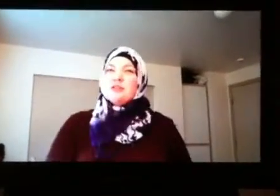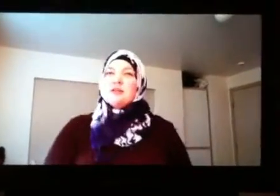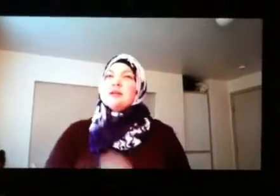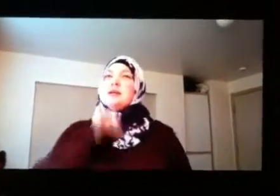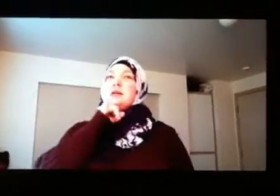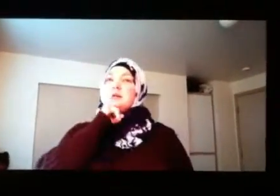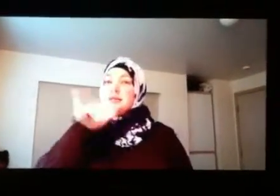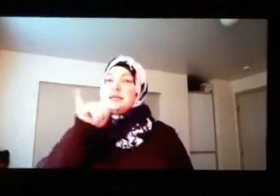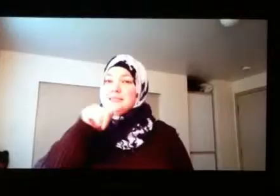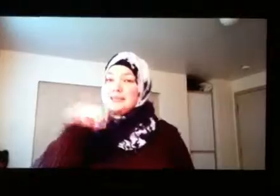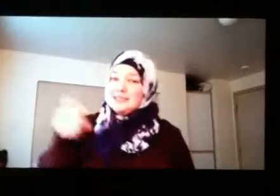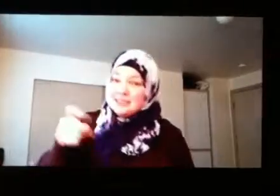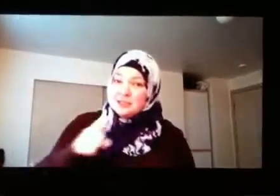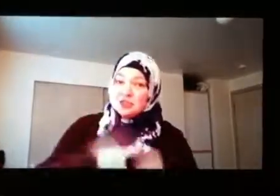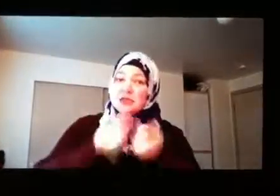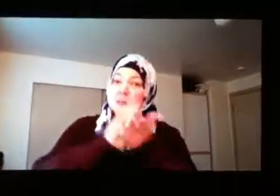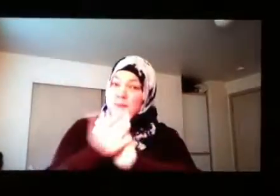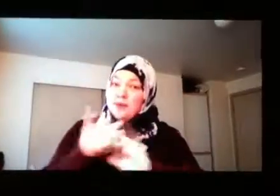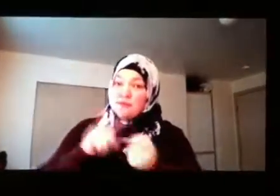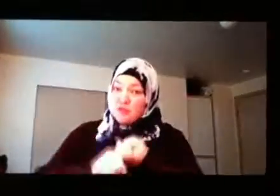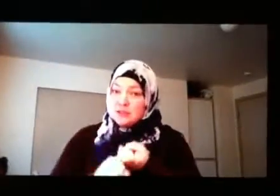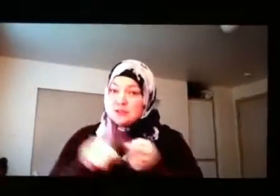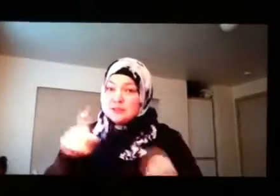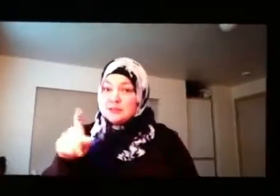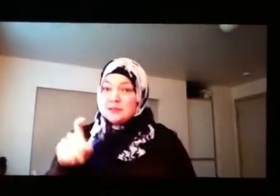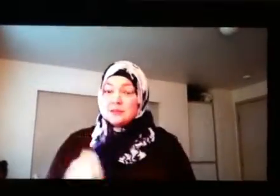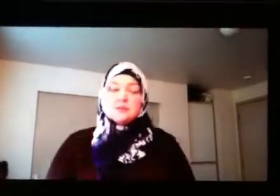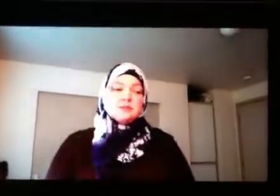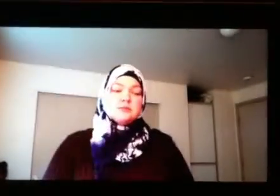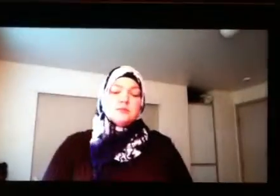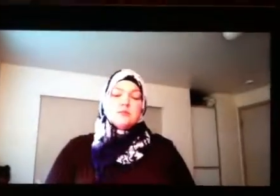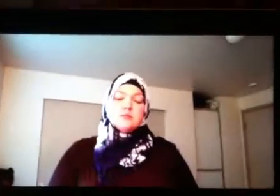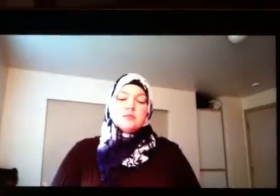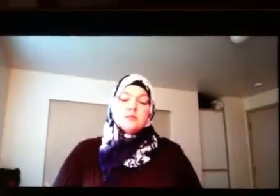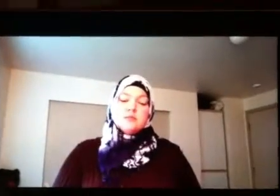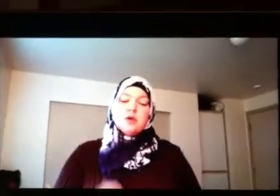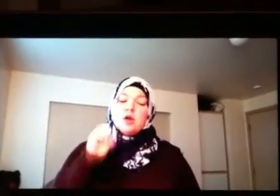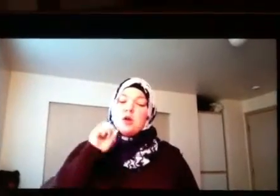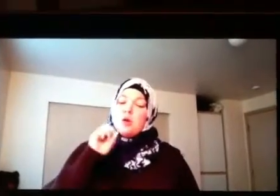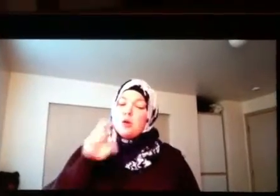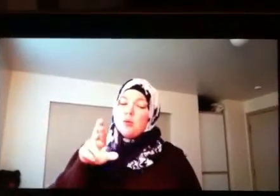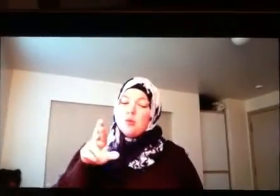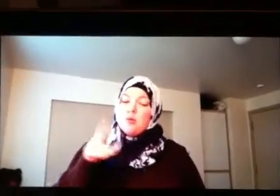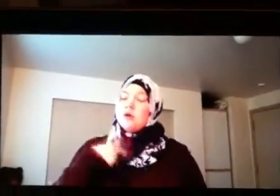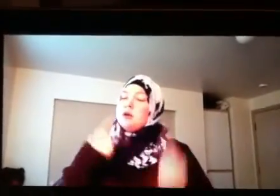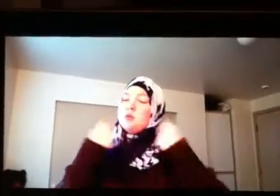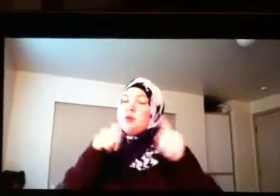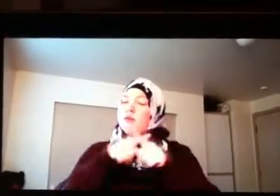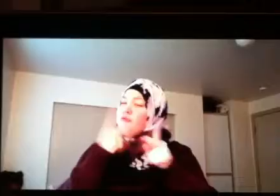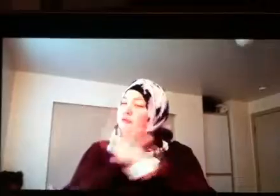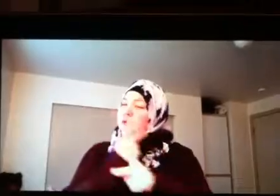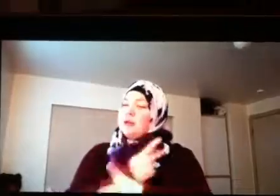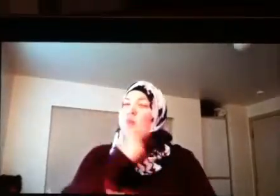Or, I think it would be nice to be friends. Or,